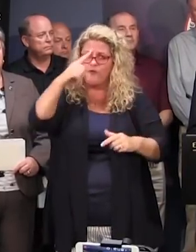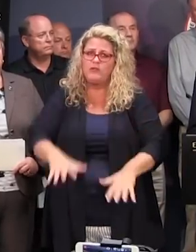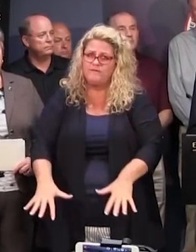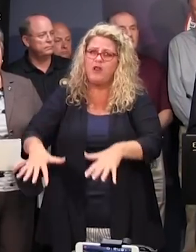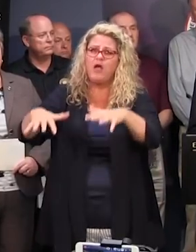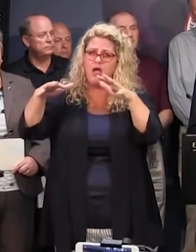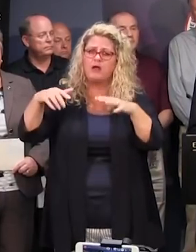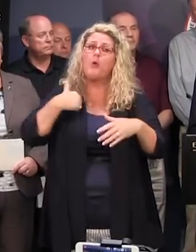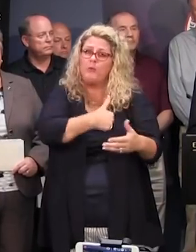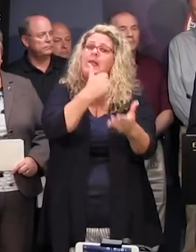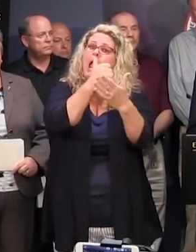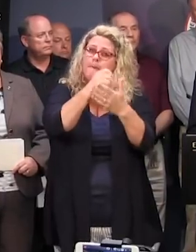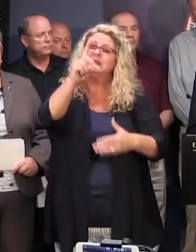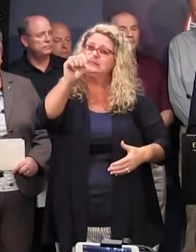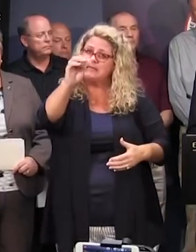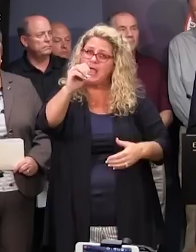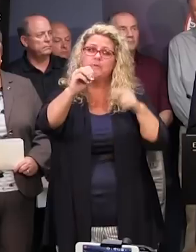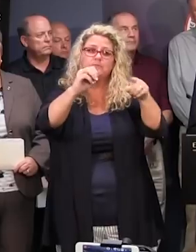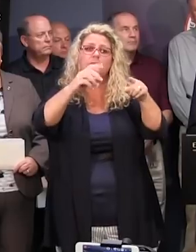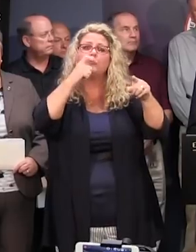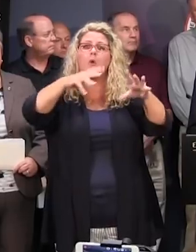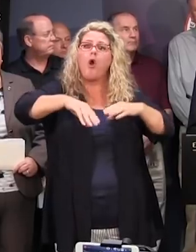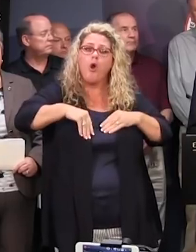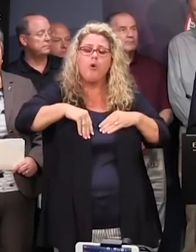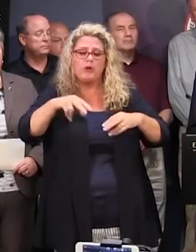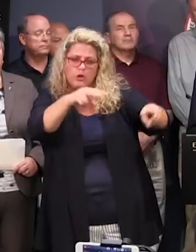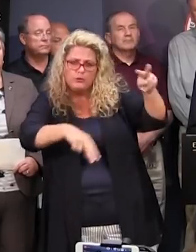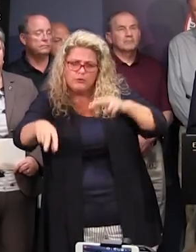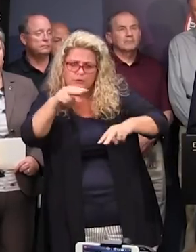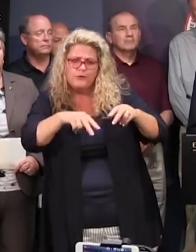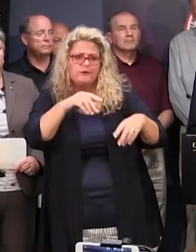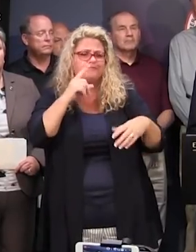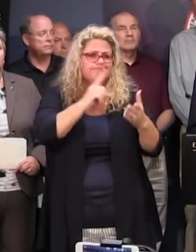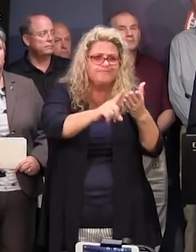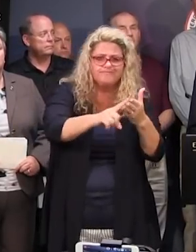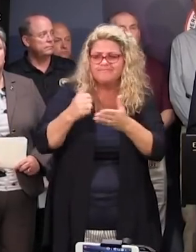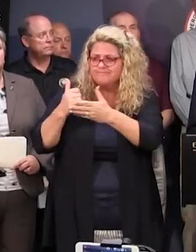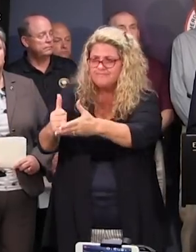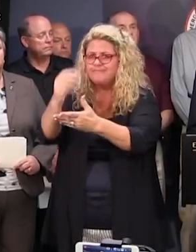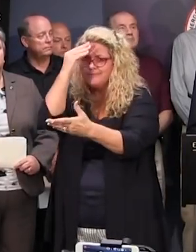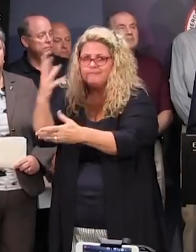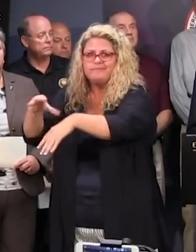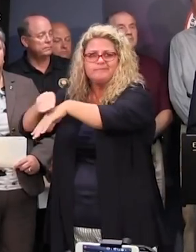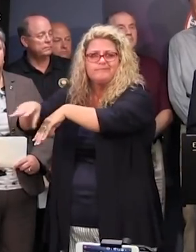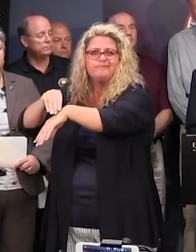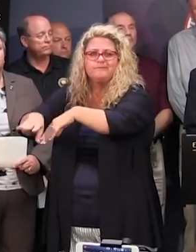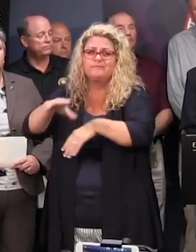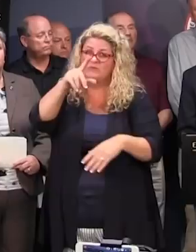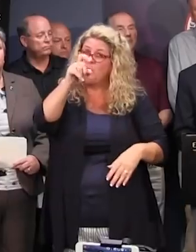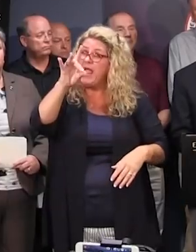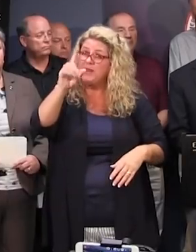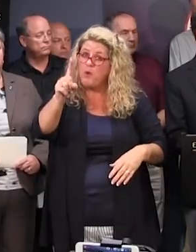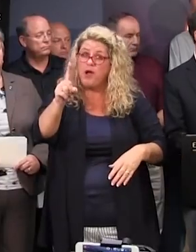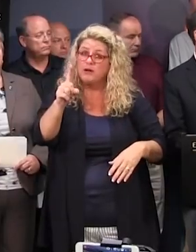We're helping dam owners look at their dams. That's why we're going out in the field, looking at all those dams that I mentioned earlier, the 181, so we can help those